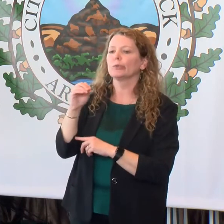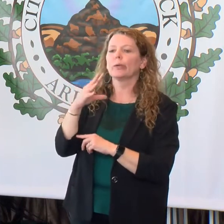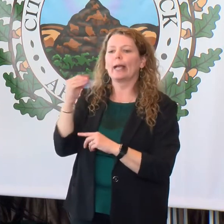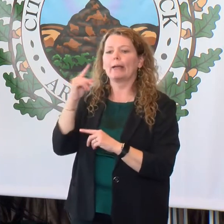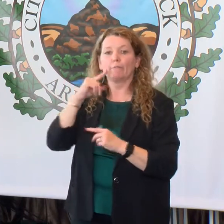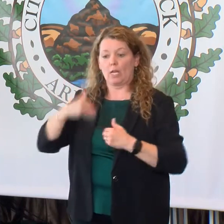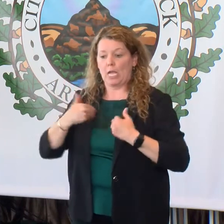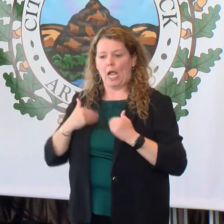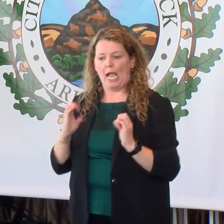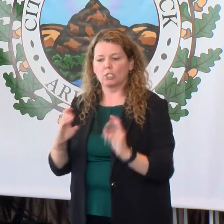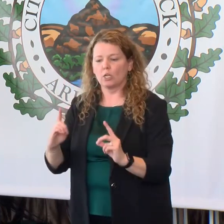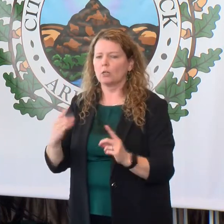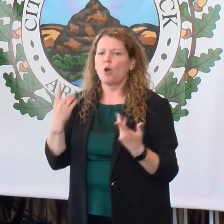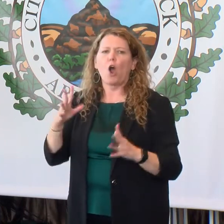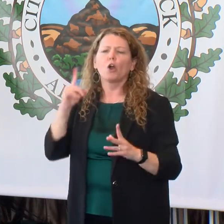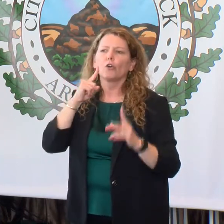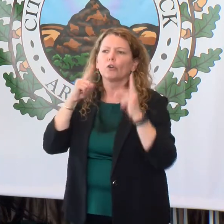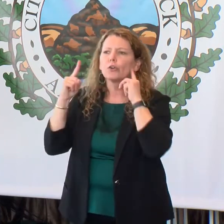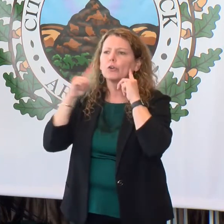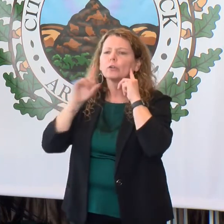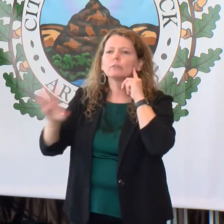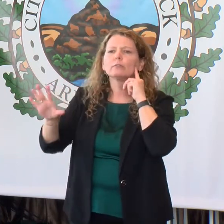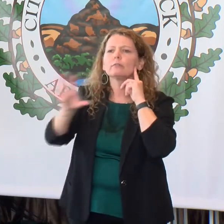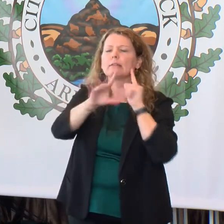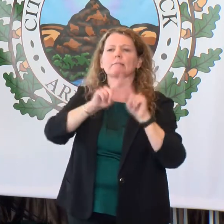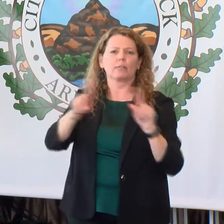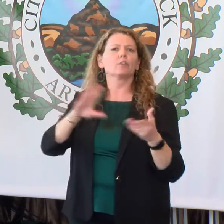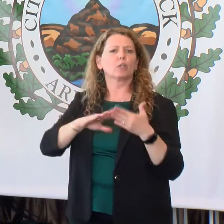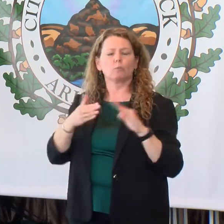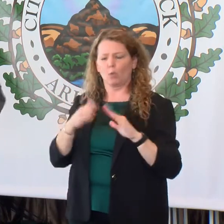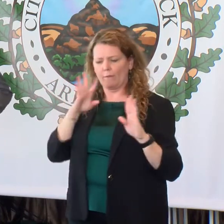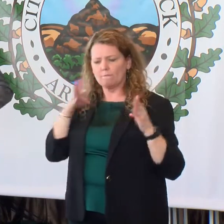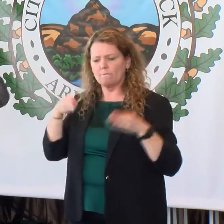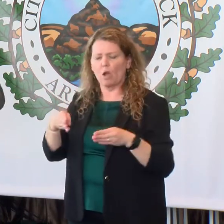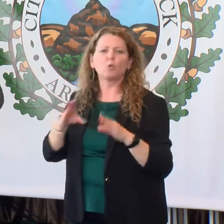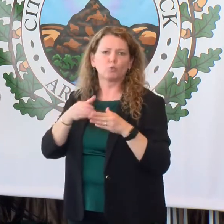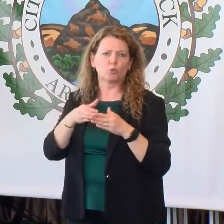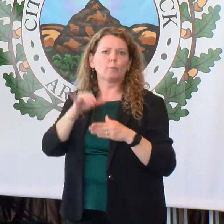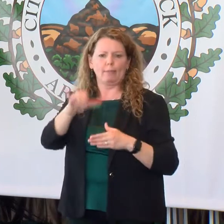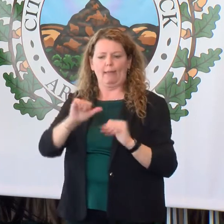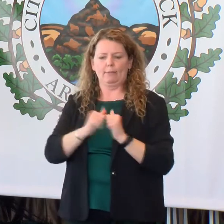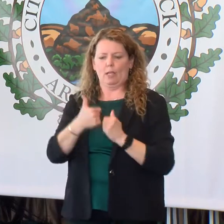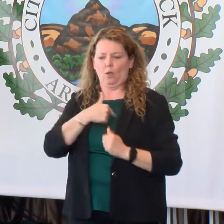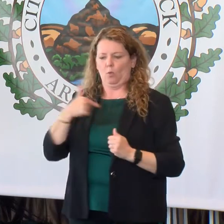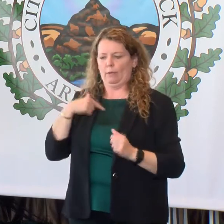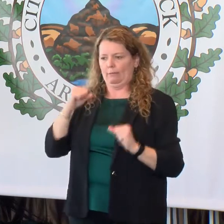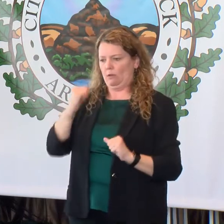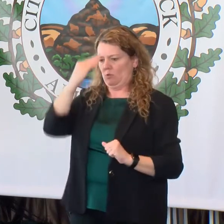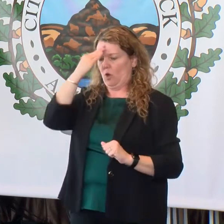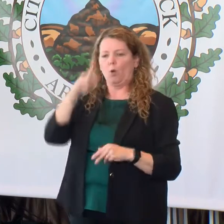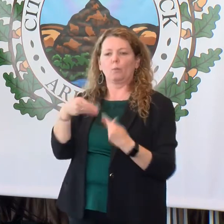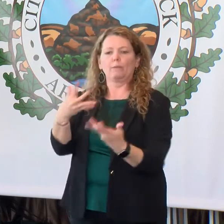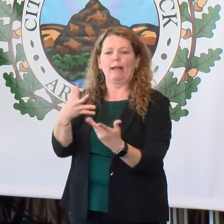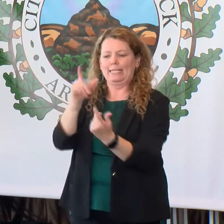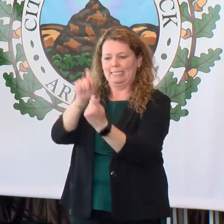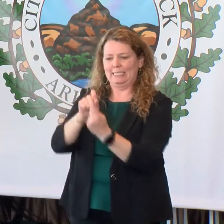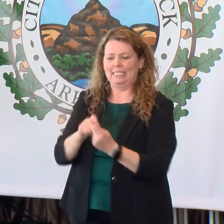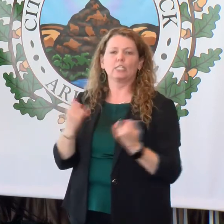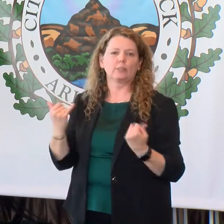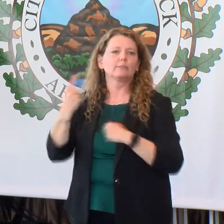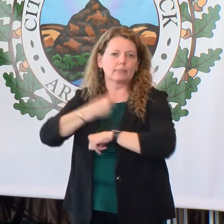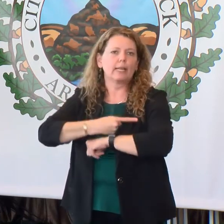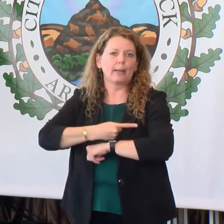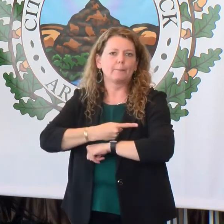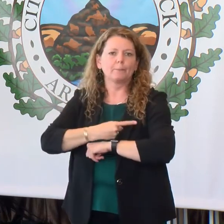we've already heard around the city in different community groups and focus groups. And so that's how we were able to provide the details that you have